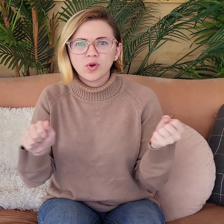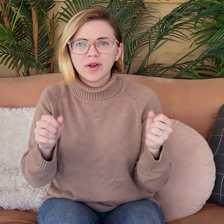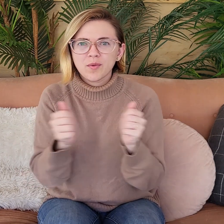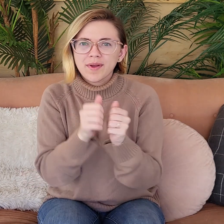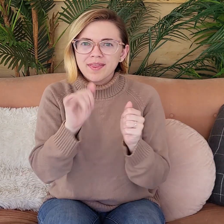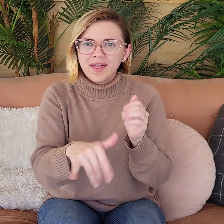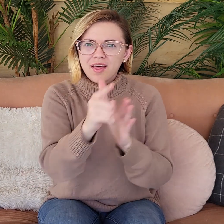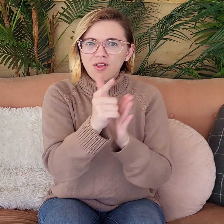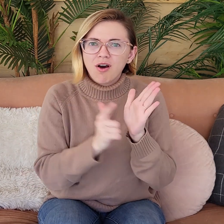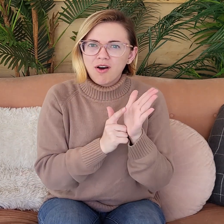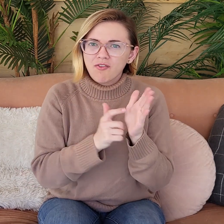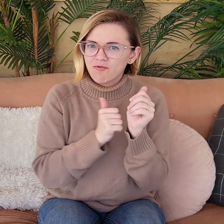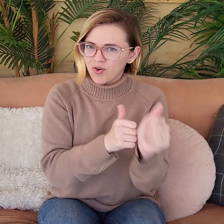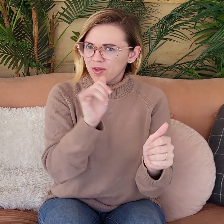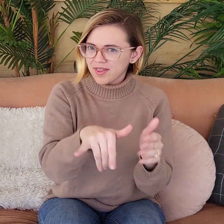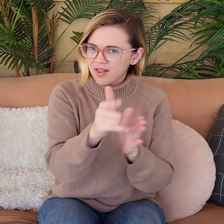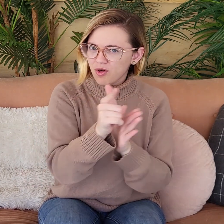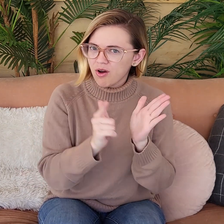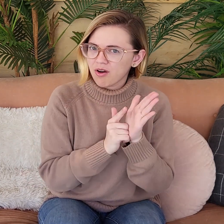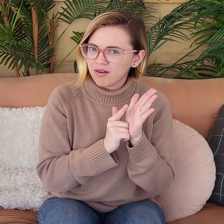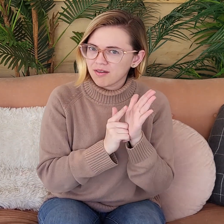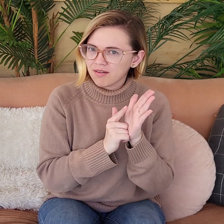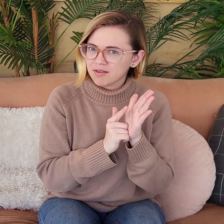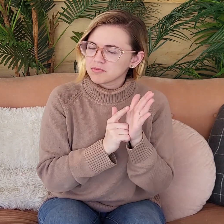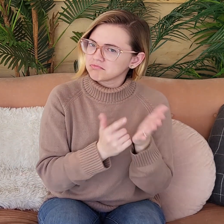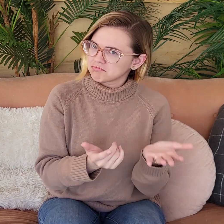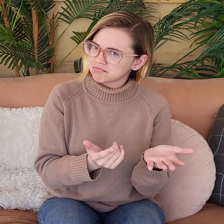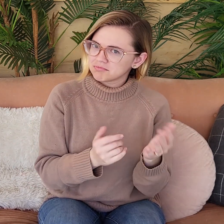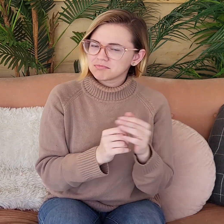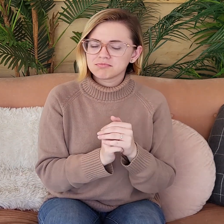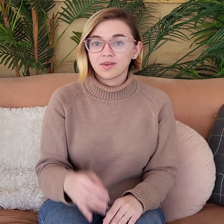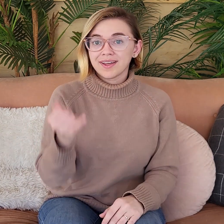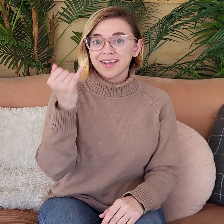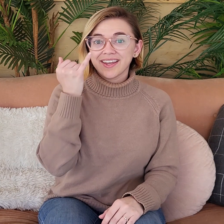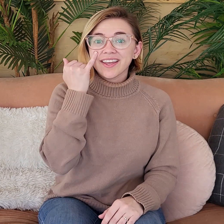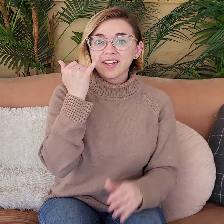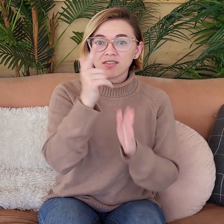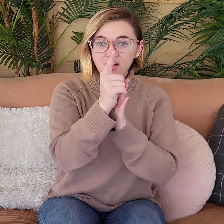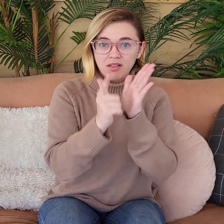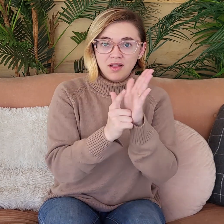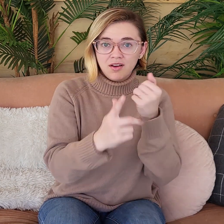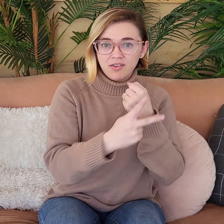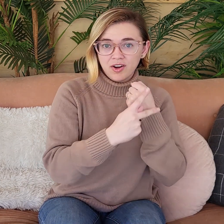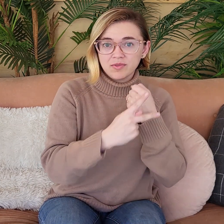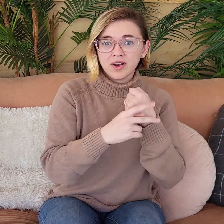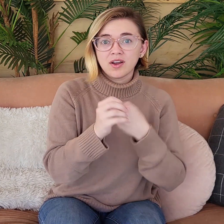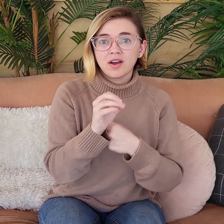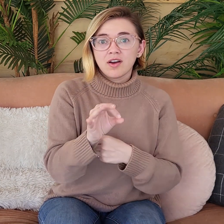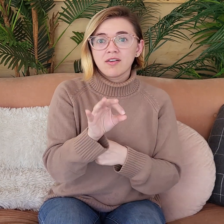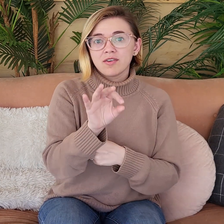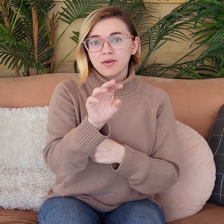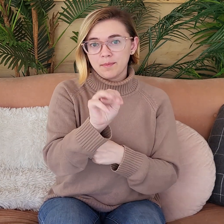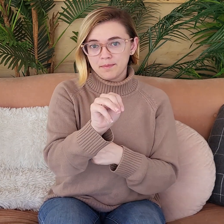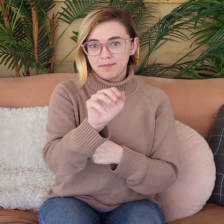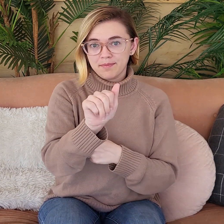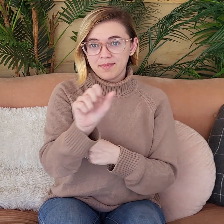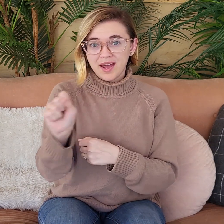And none can be created and destroyed if we're following that law. So if the law of